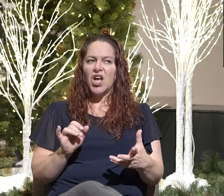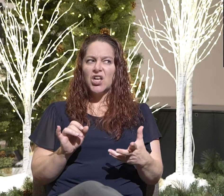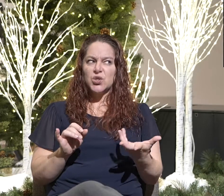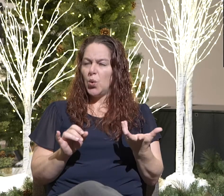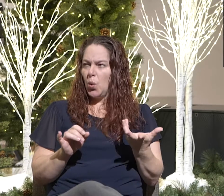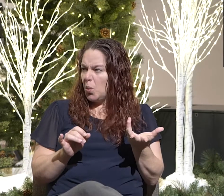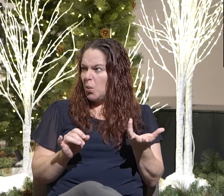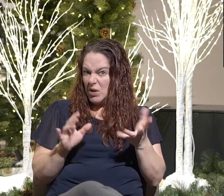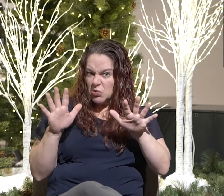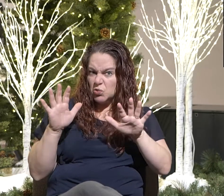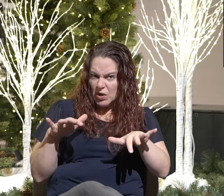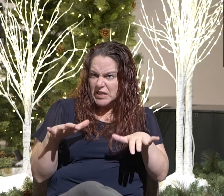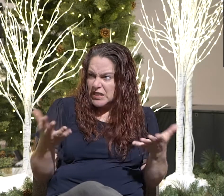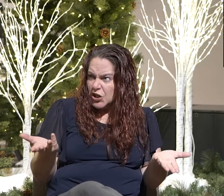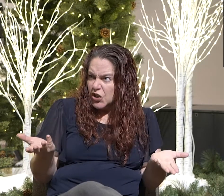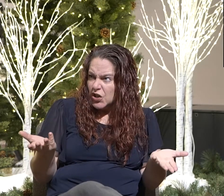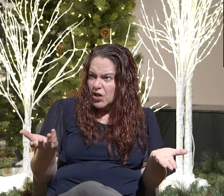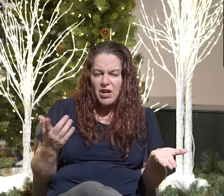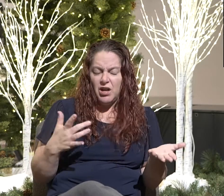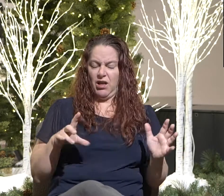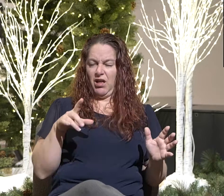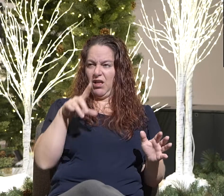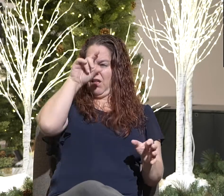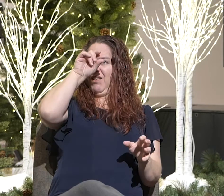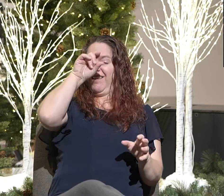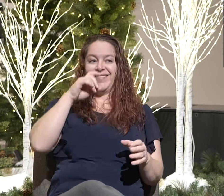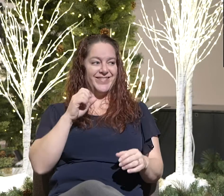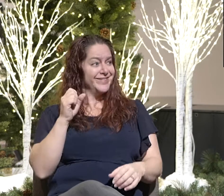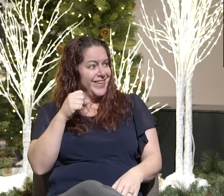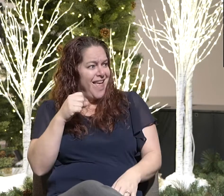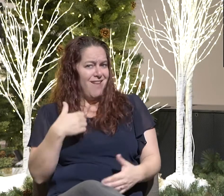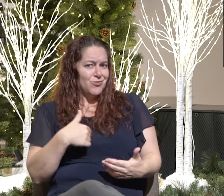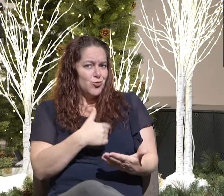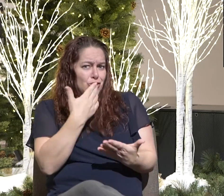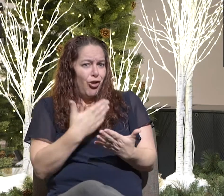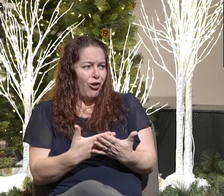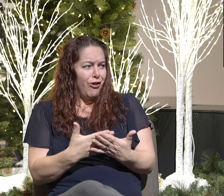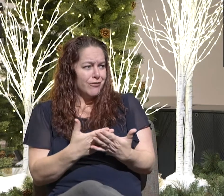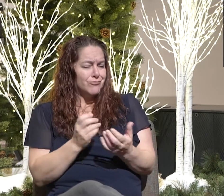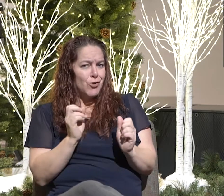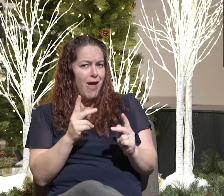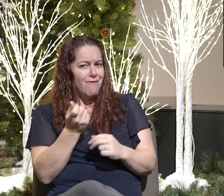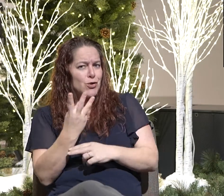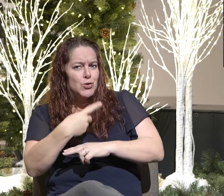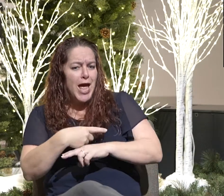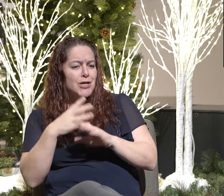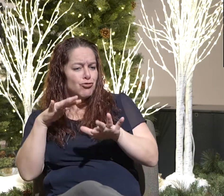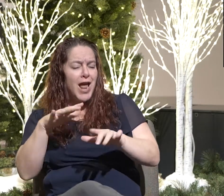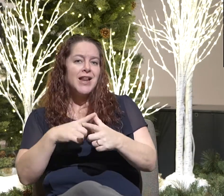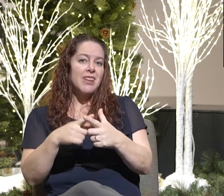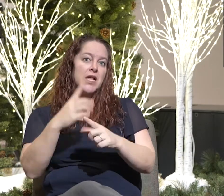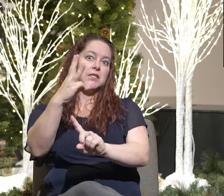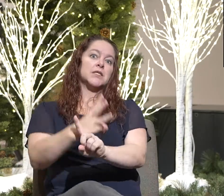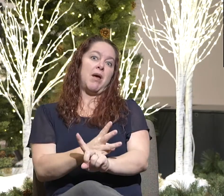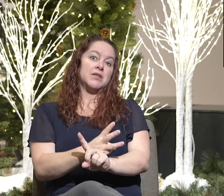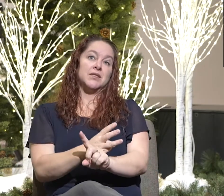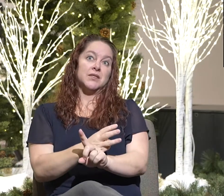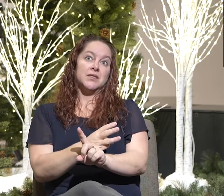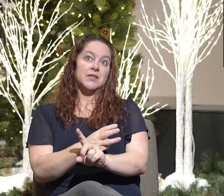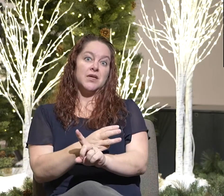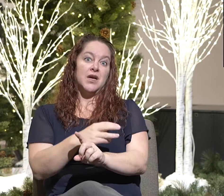it rains here. I'm like, yeah. And we're good. I mean, it's going to rain a few days, and then, you know, we'll get six months of